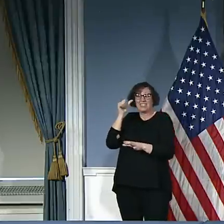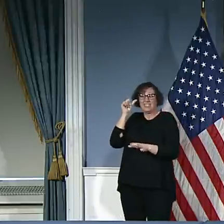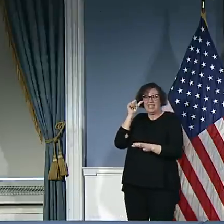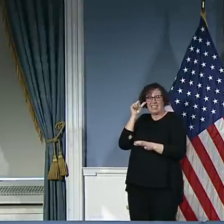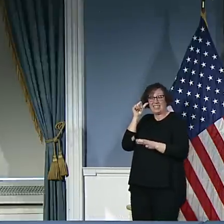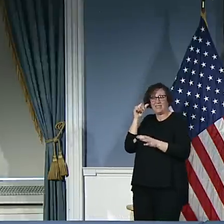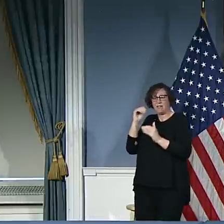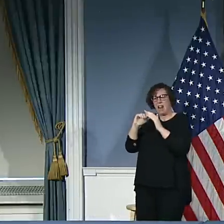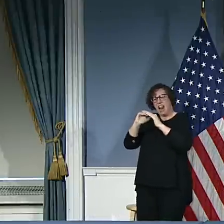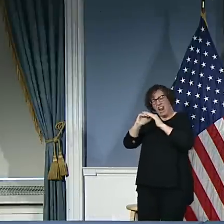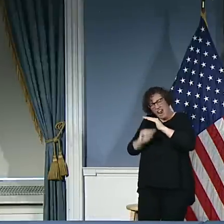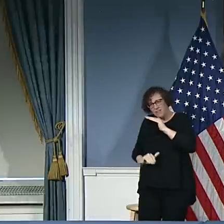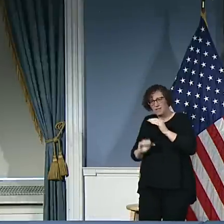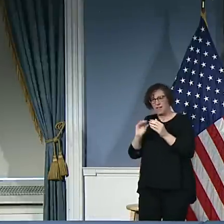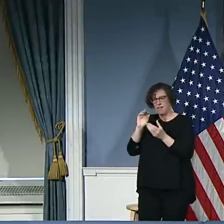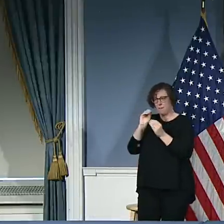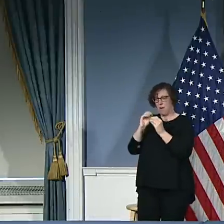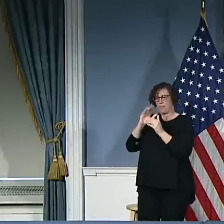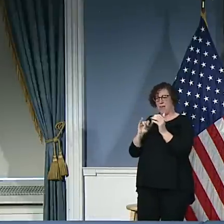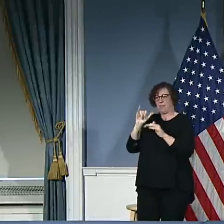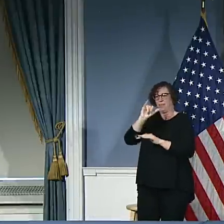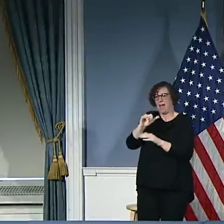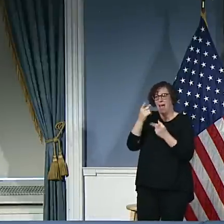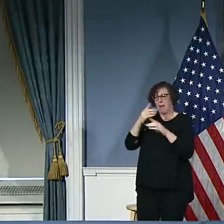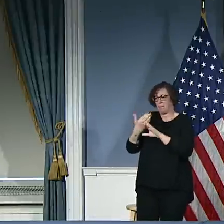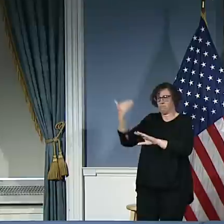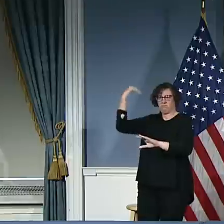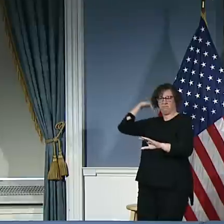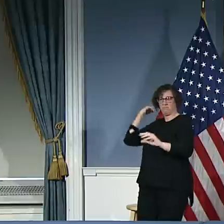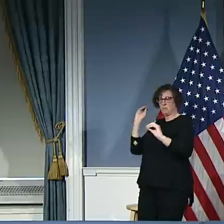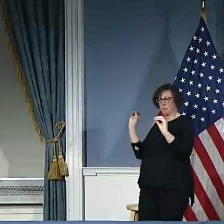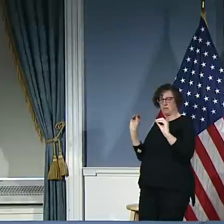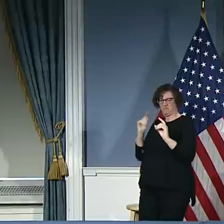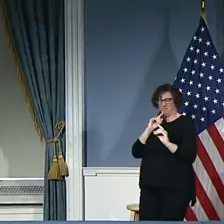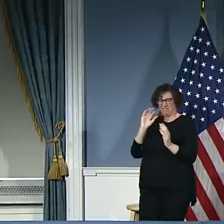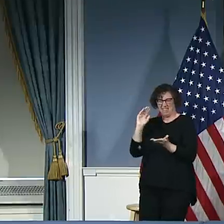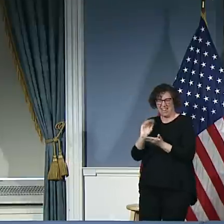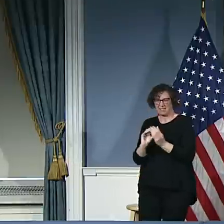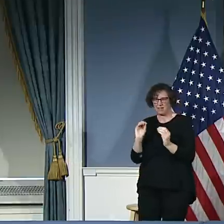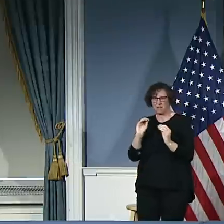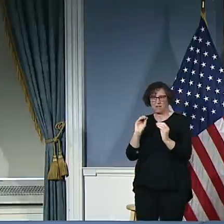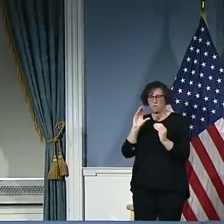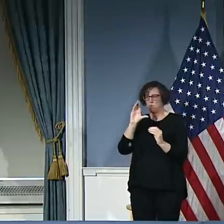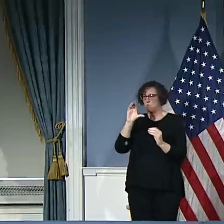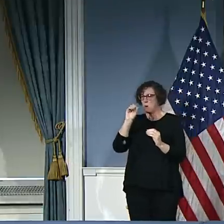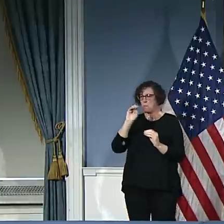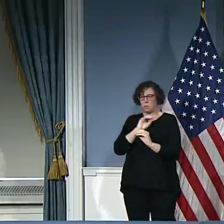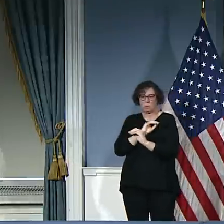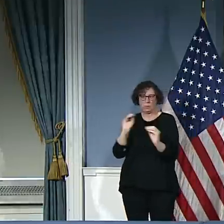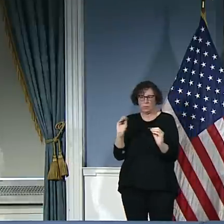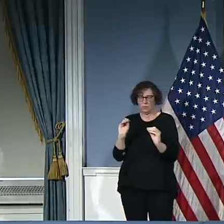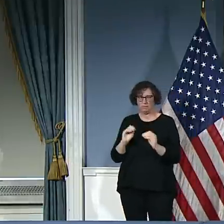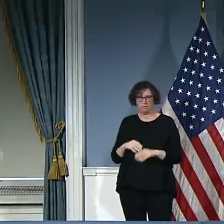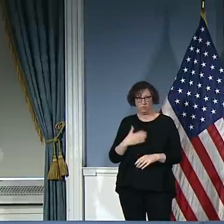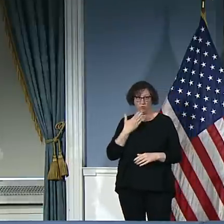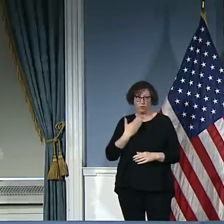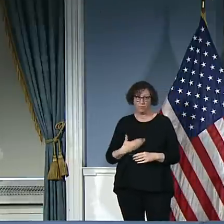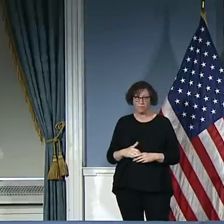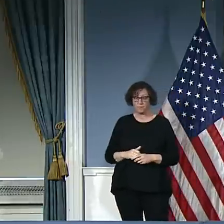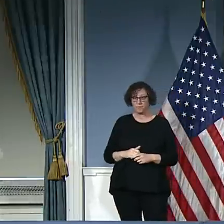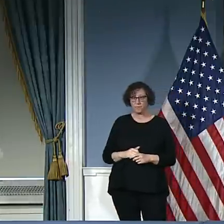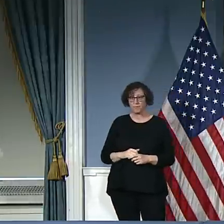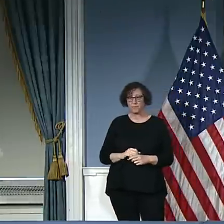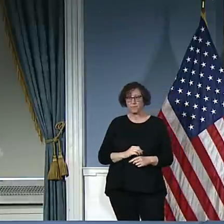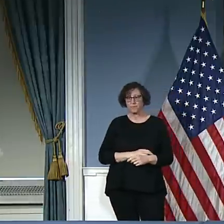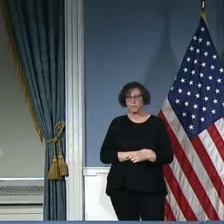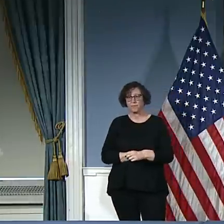hospital workers, police, fire, schools, everyday New Yorkers, when our lives were turned around about a week